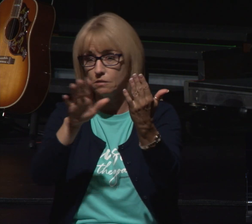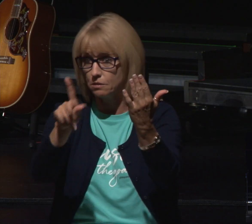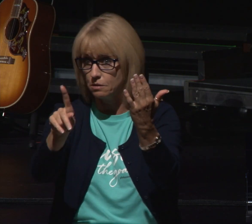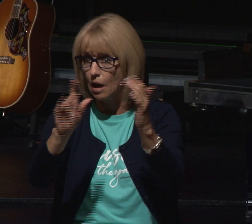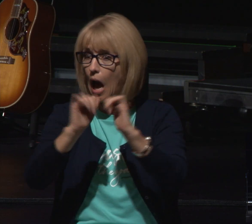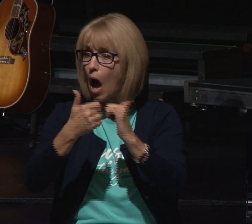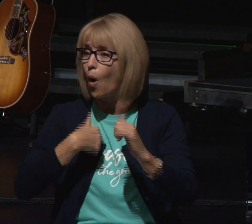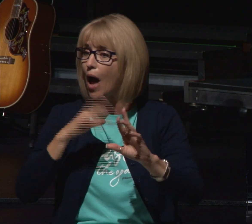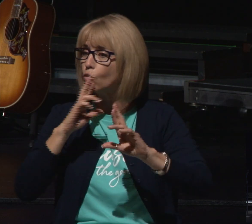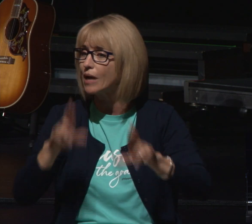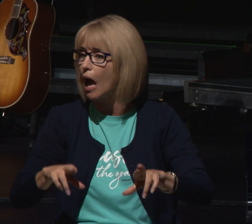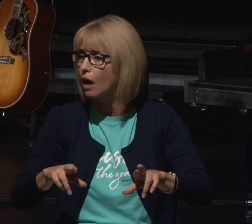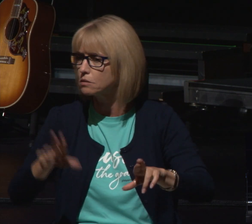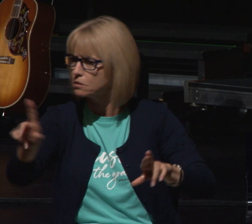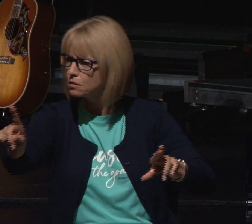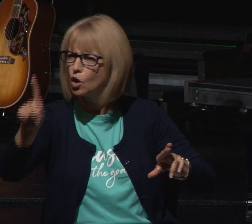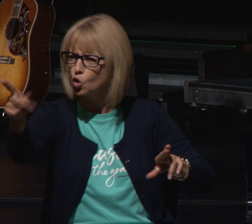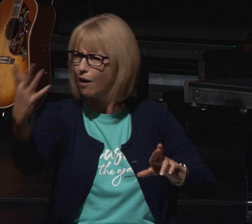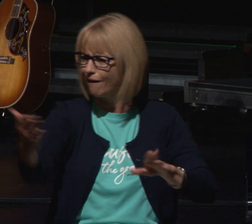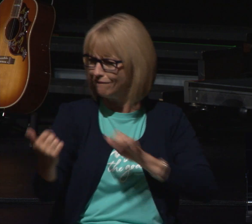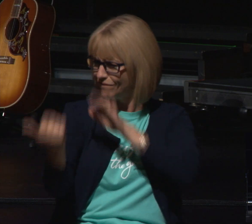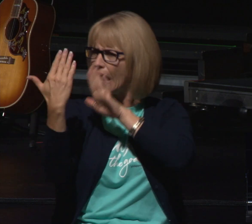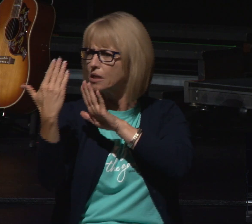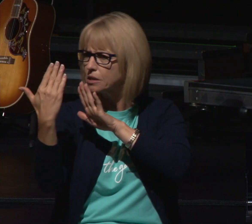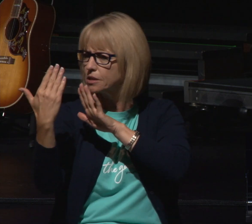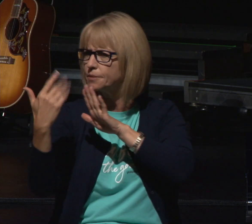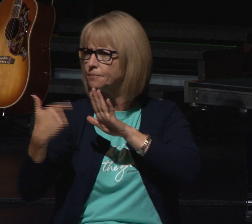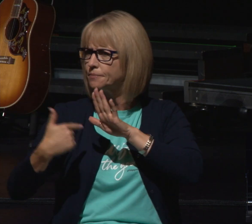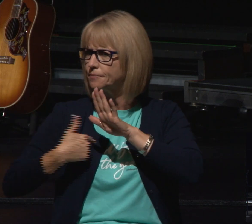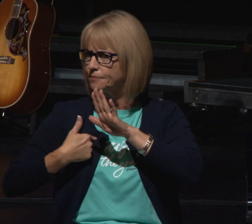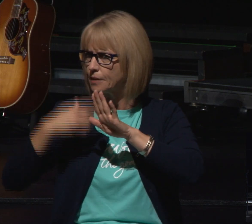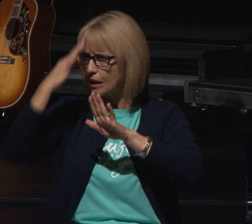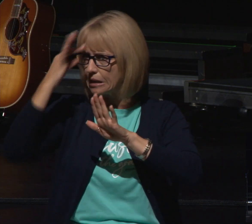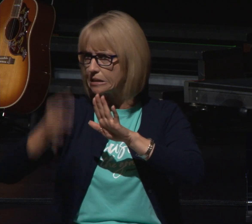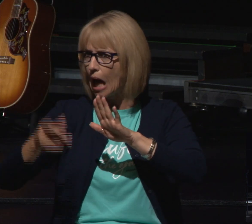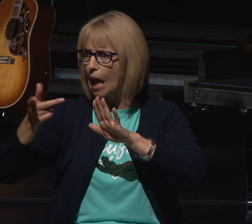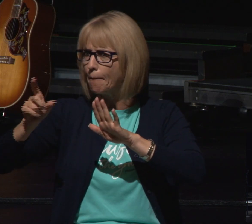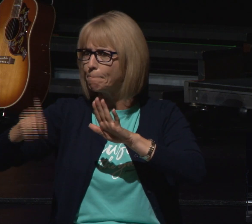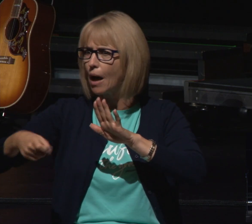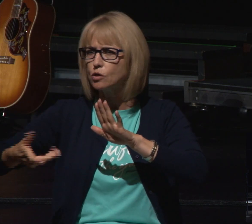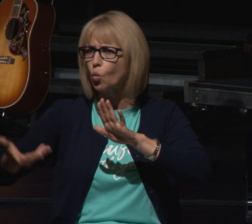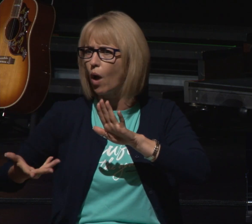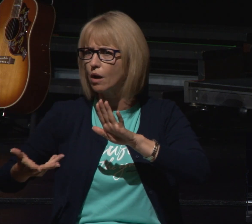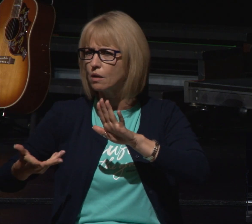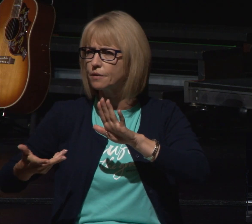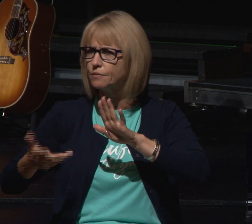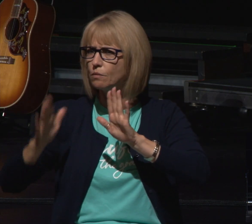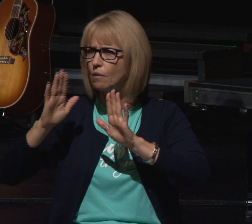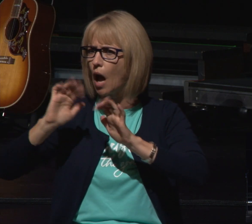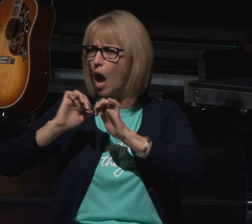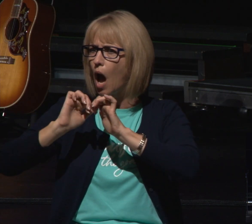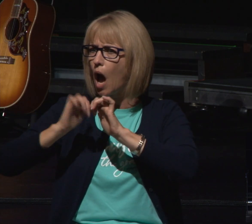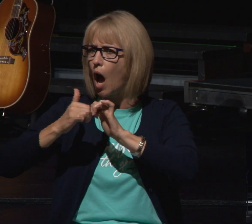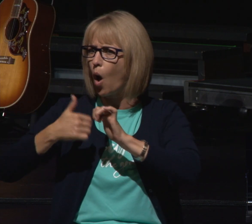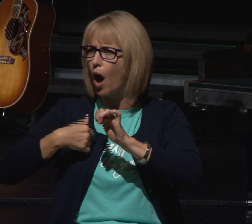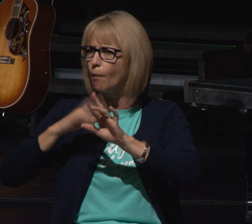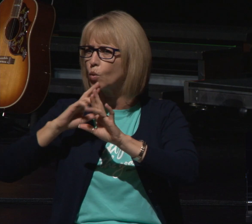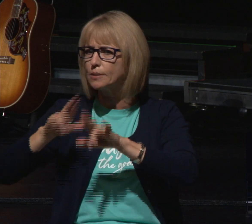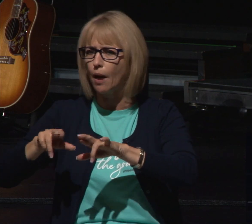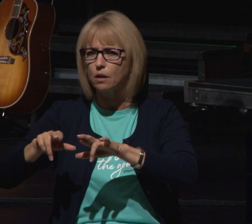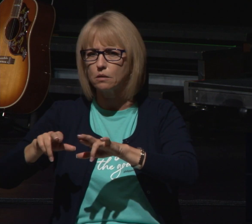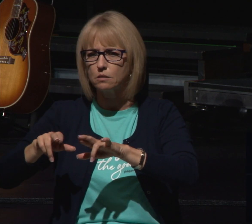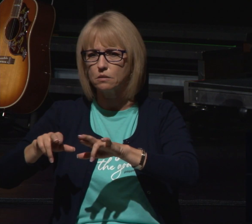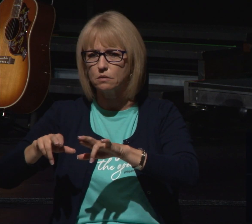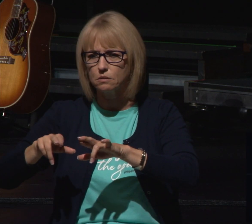you the things that are overwhelming against you you still have the decision to make how are you going to respond to it